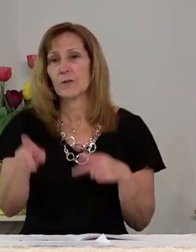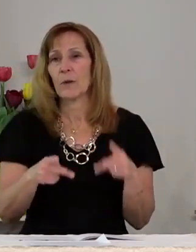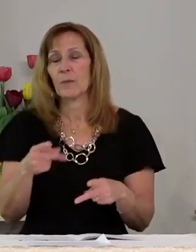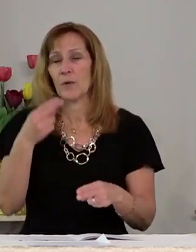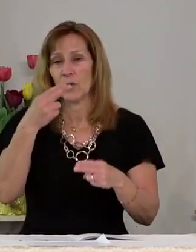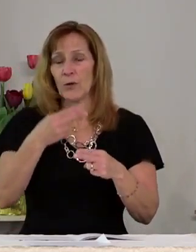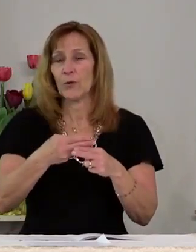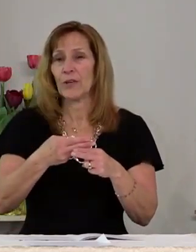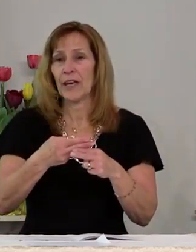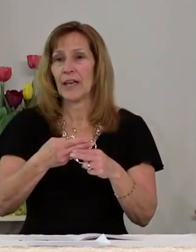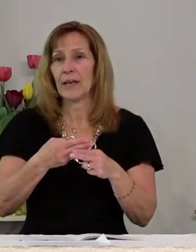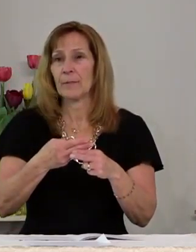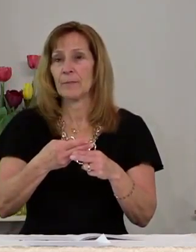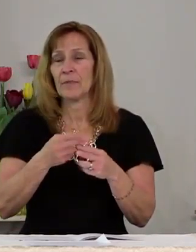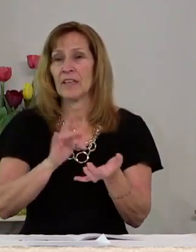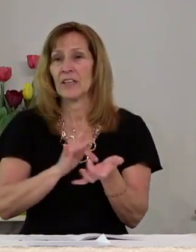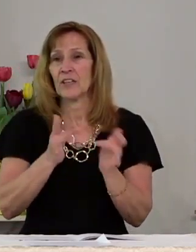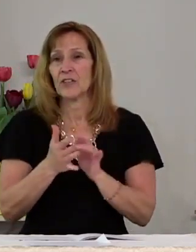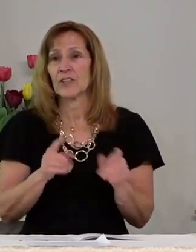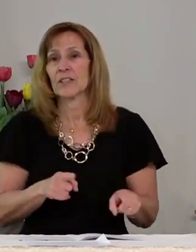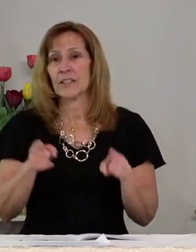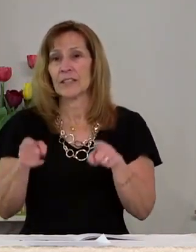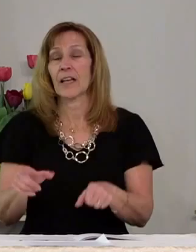who name him as Lord